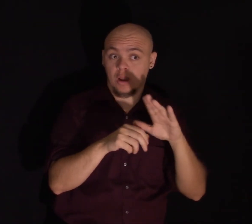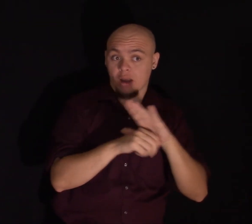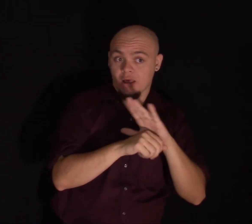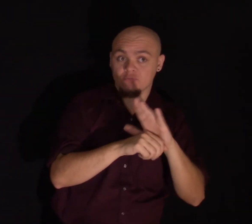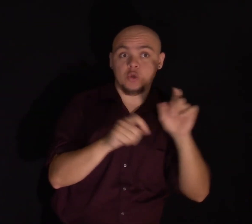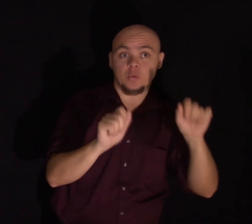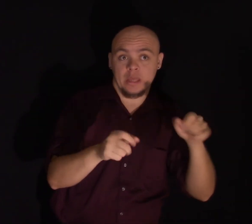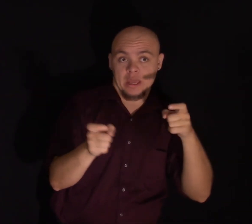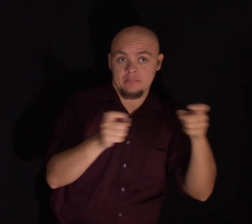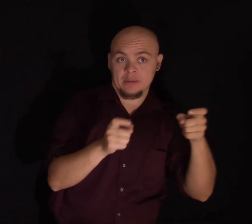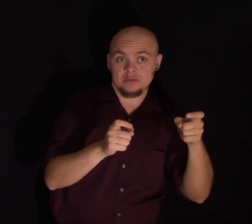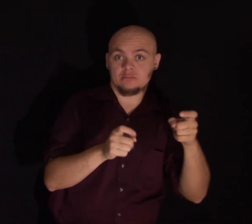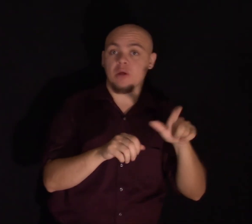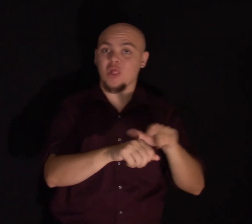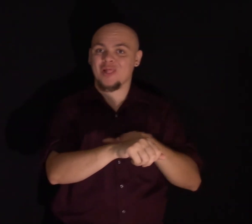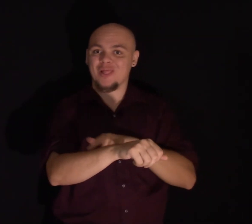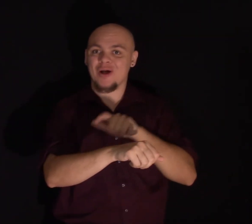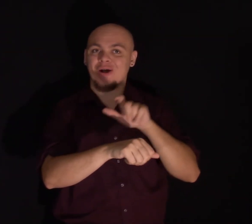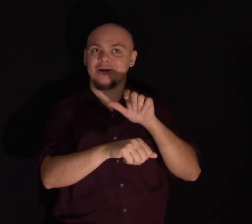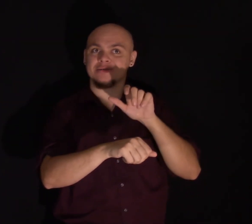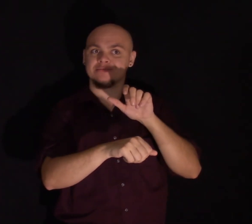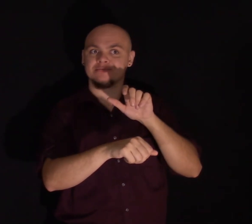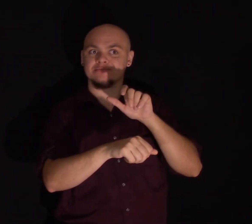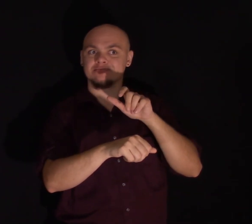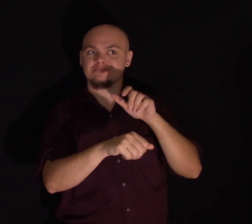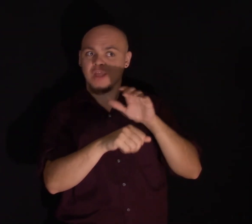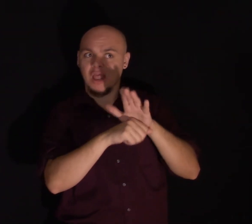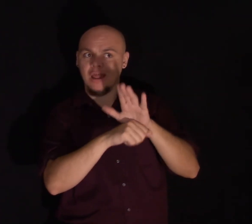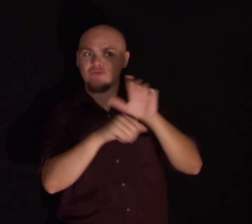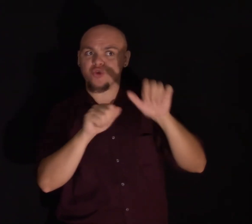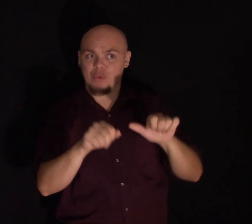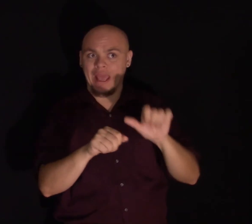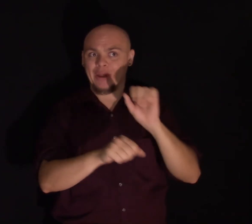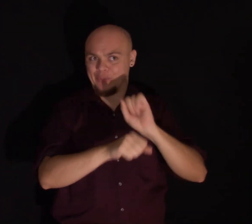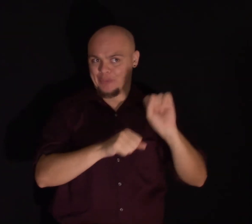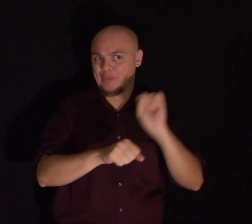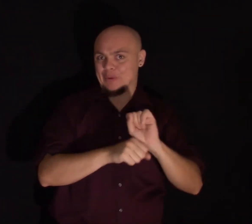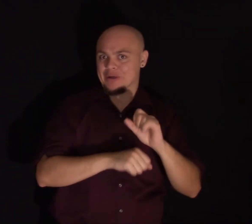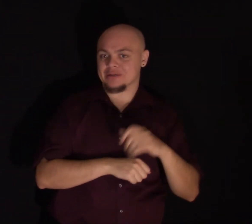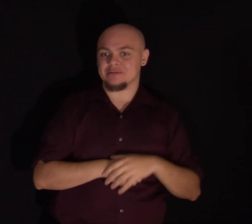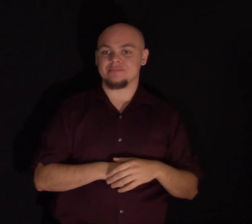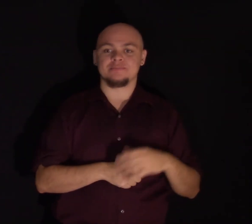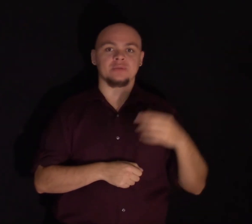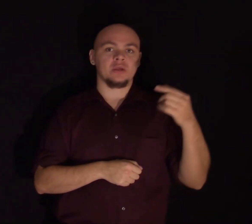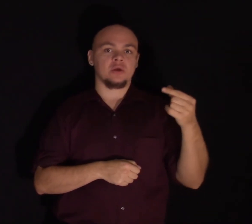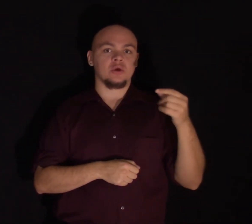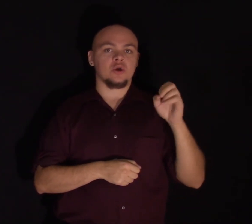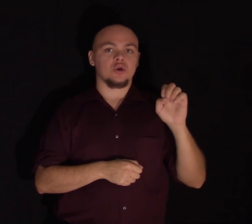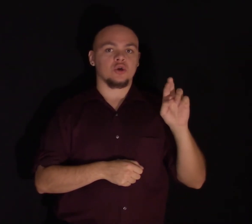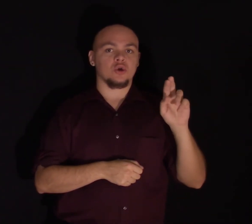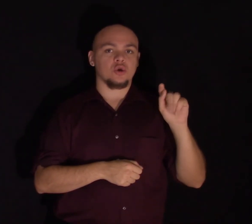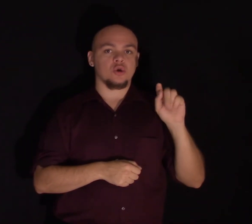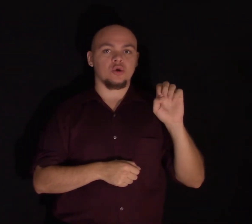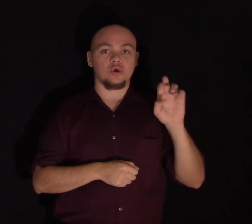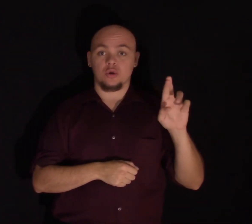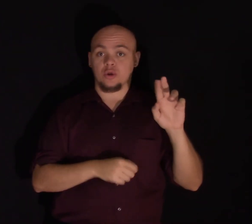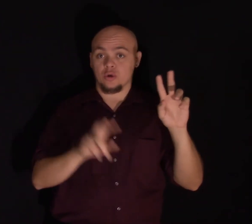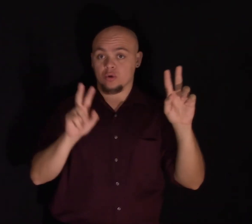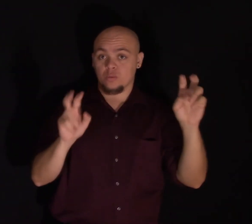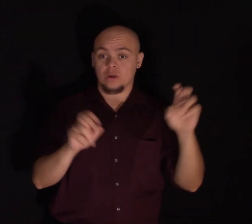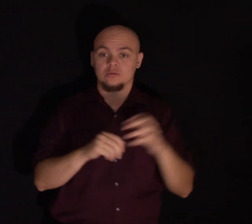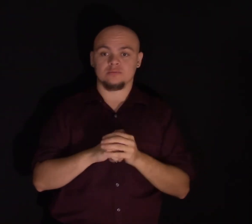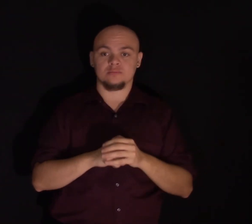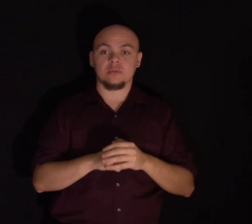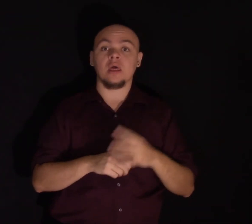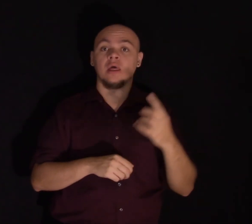manageable, but it's long enough to achieve something very worthwhile. And the Goethe quote, which I love, you know, the moment one definitely commits